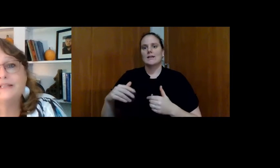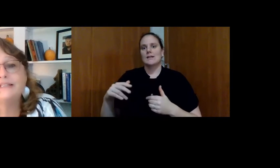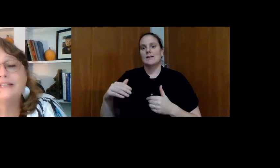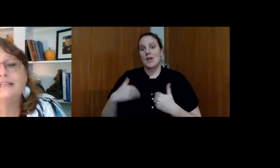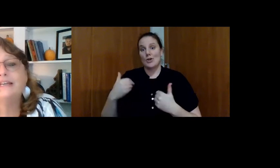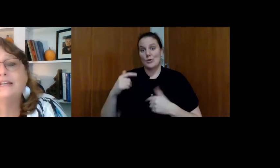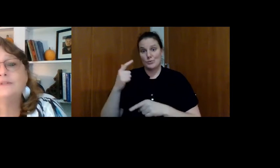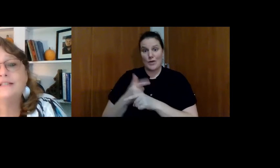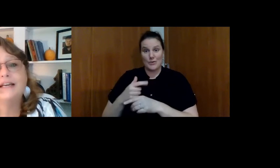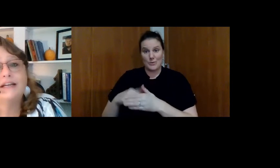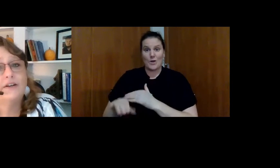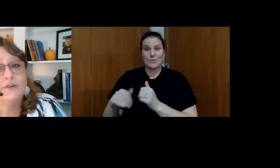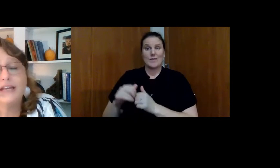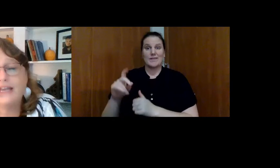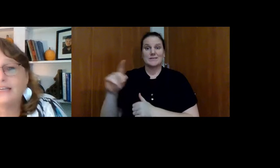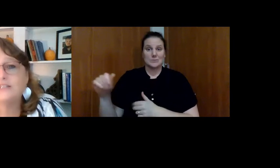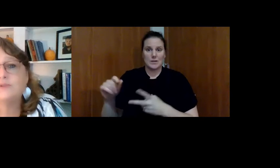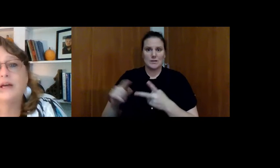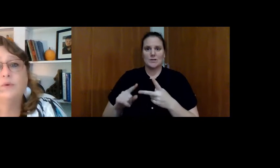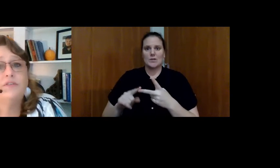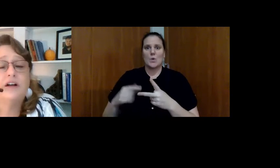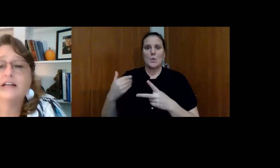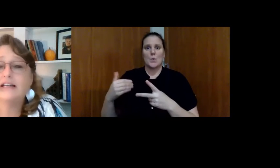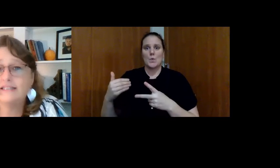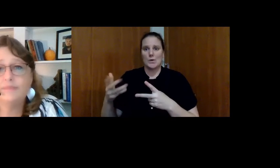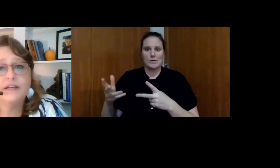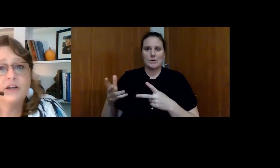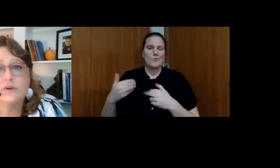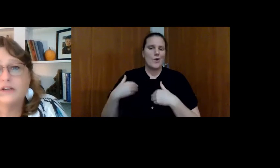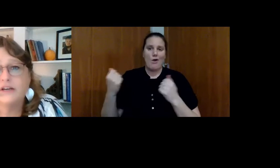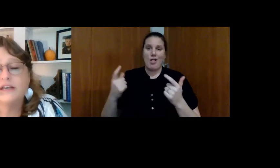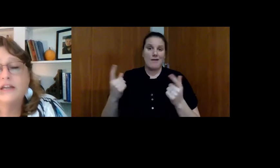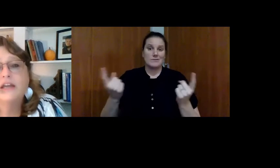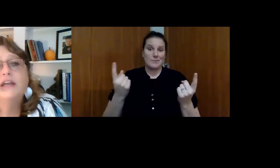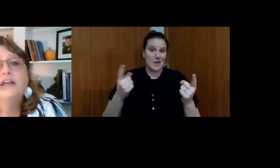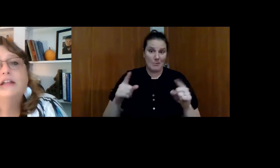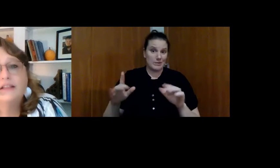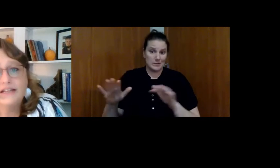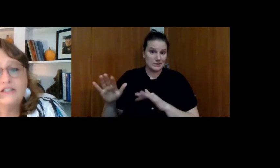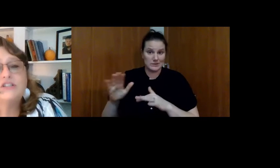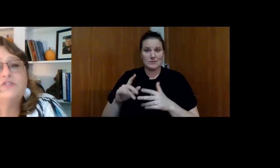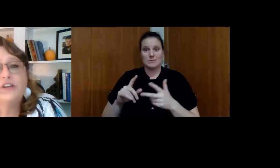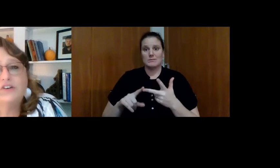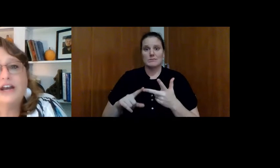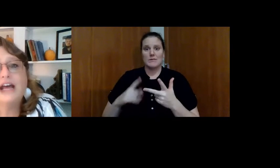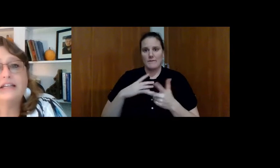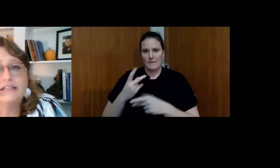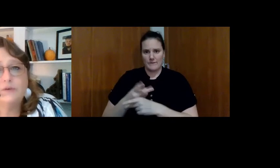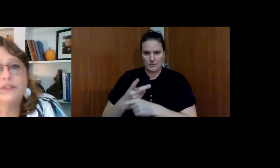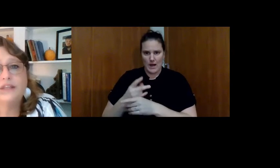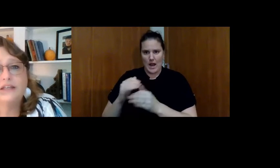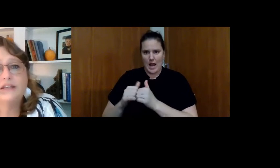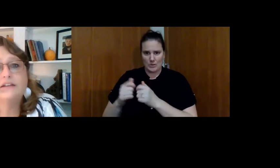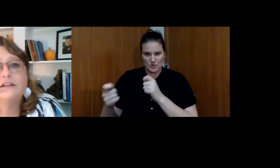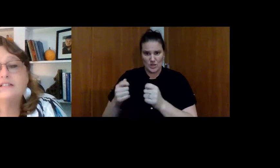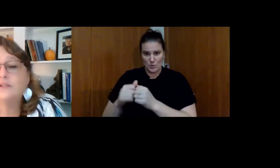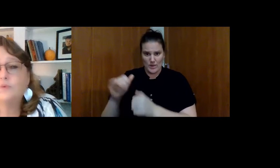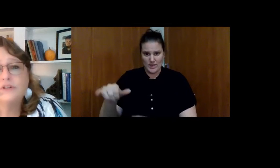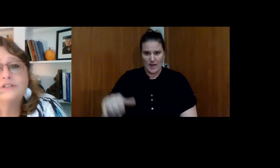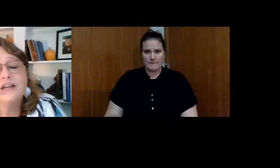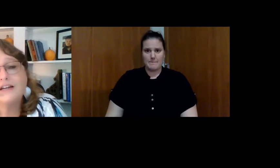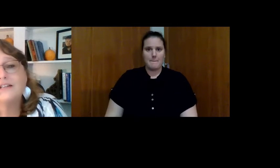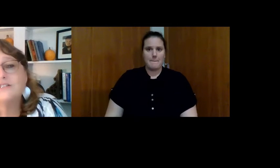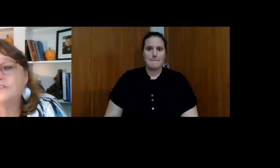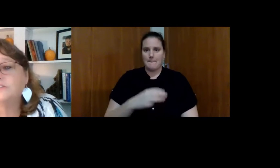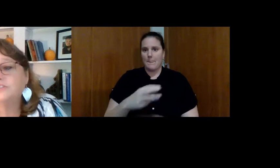a disability that it was like, OK, guess what? We've all got something going on. Let's just figure out how to deal with it, because